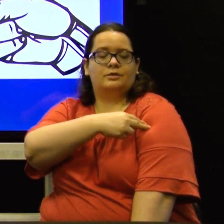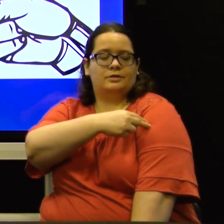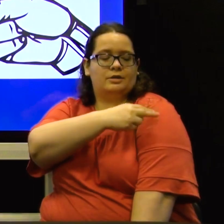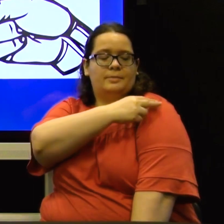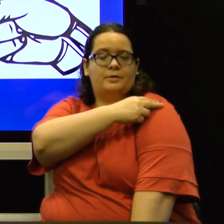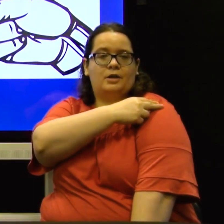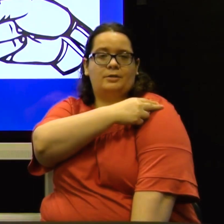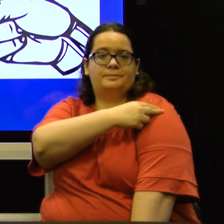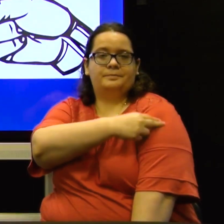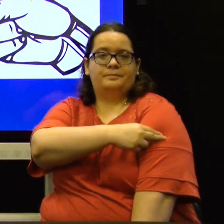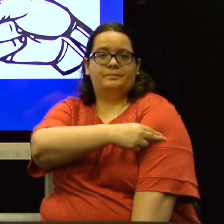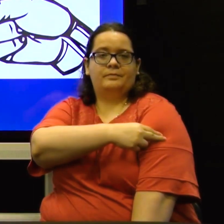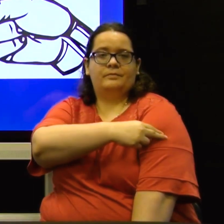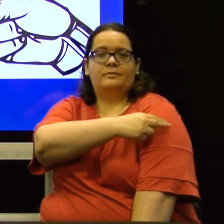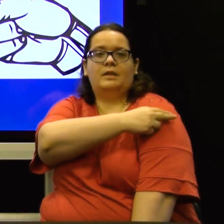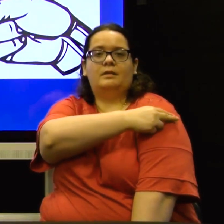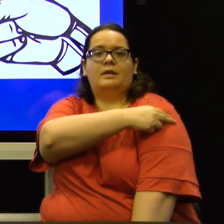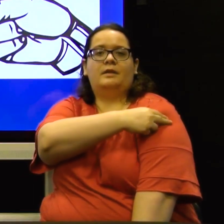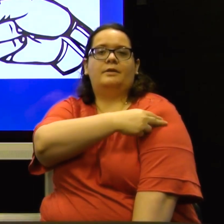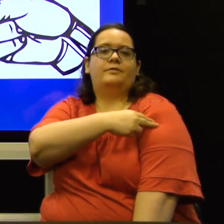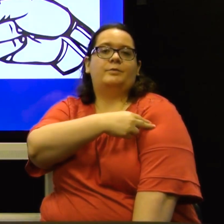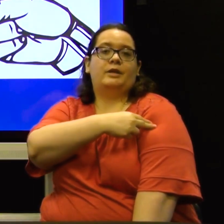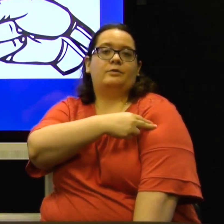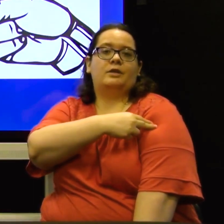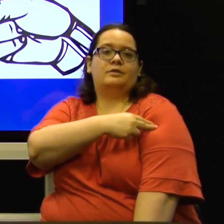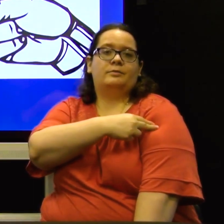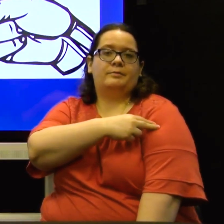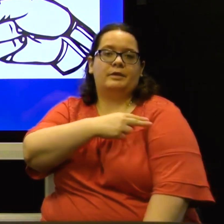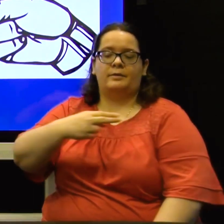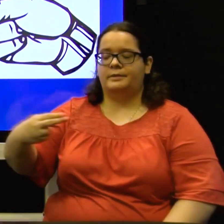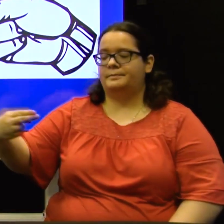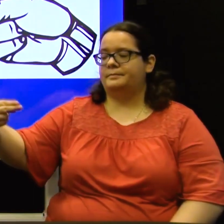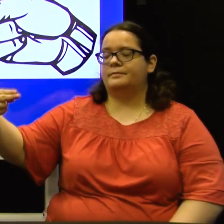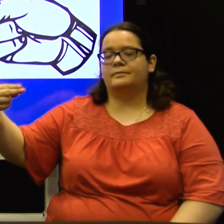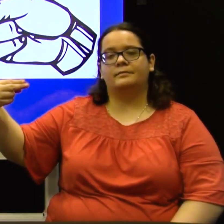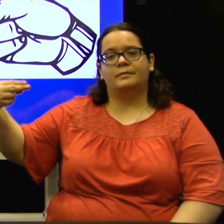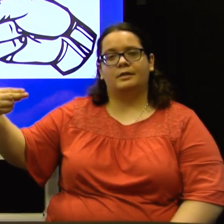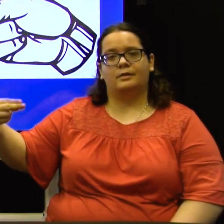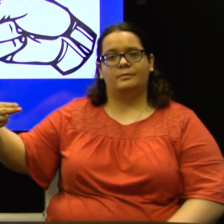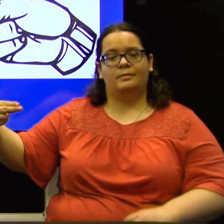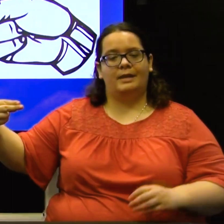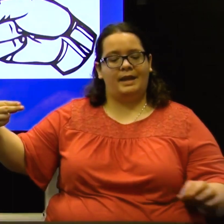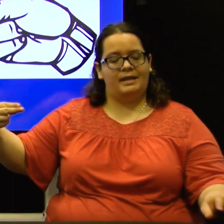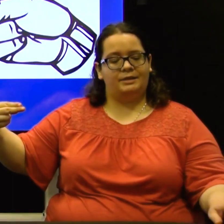or your upper arm. And think of the red cross to remember that one. So, H.